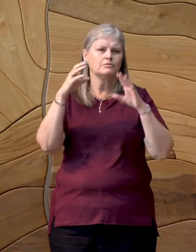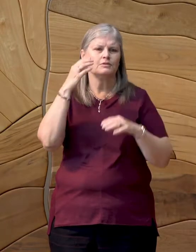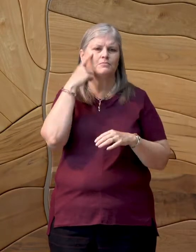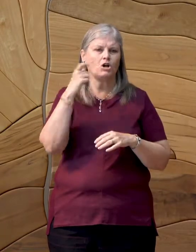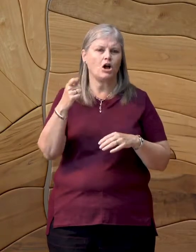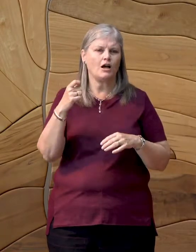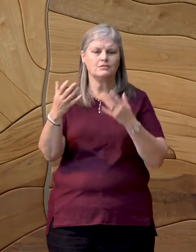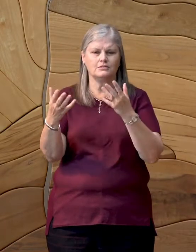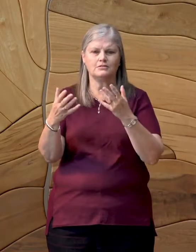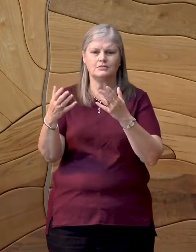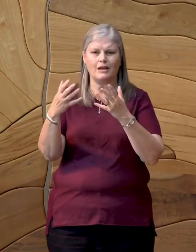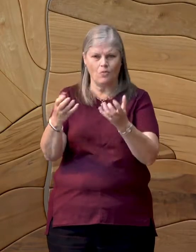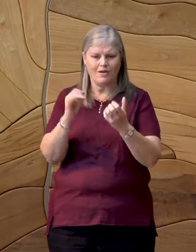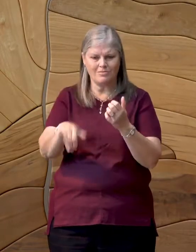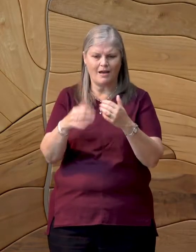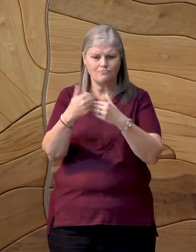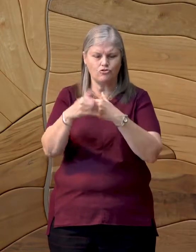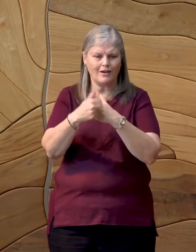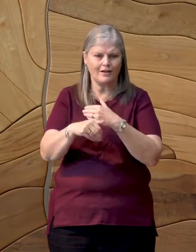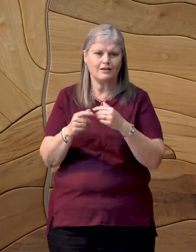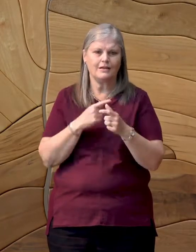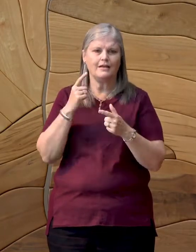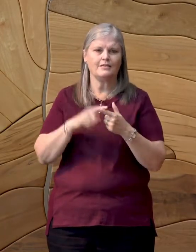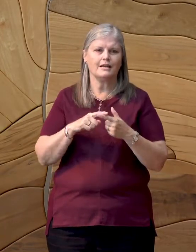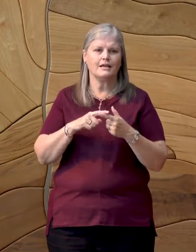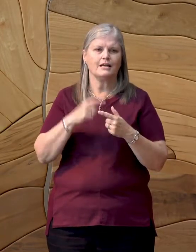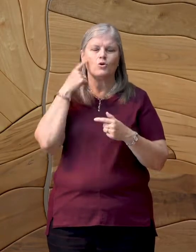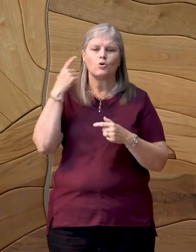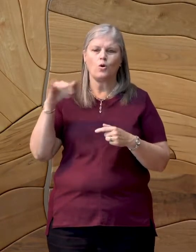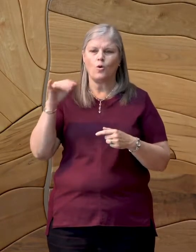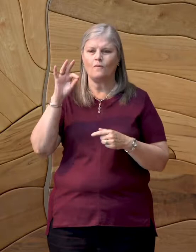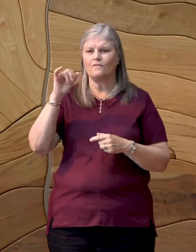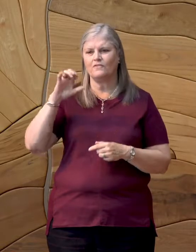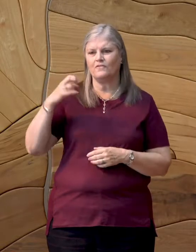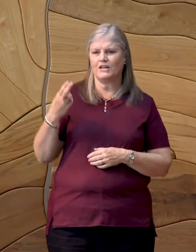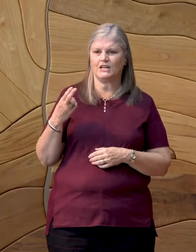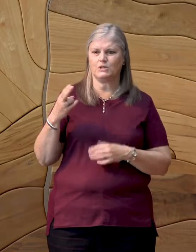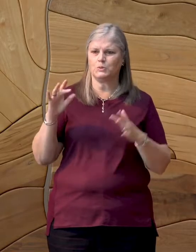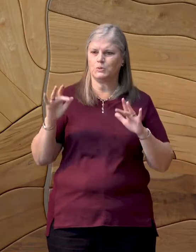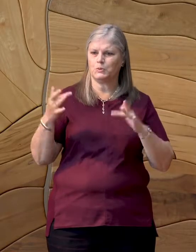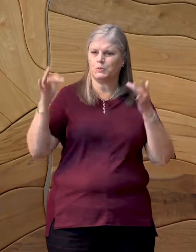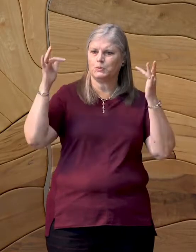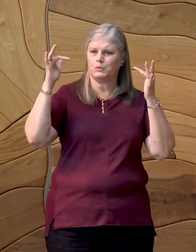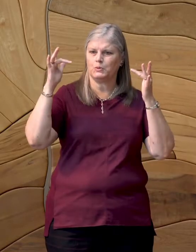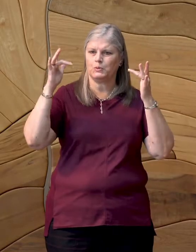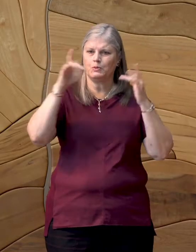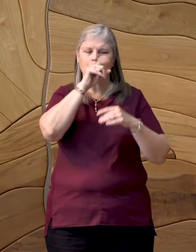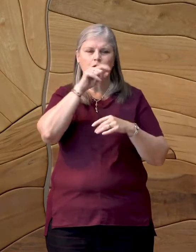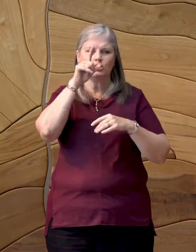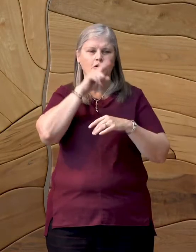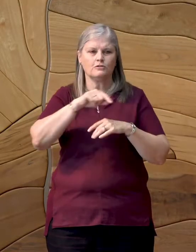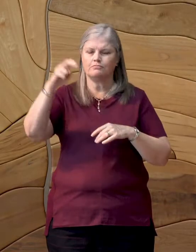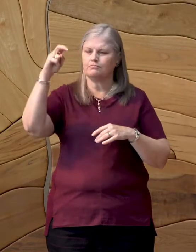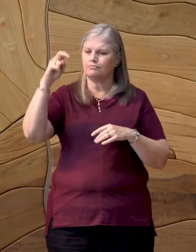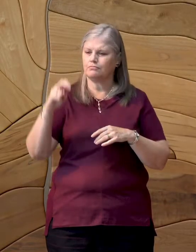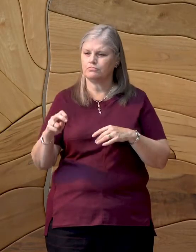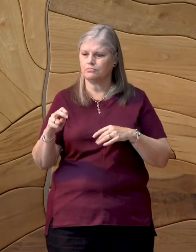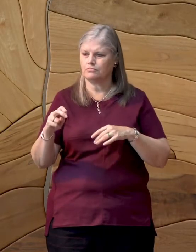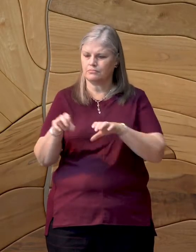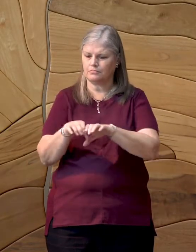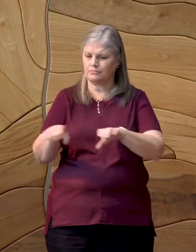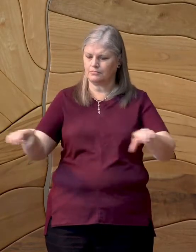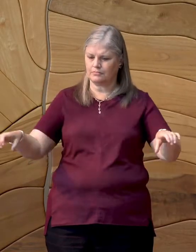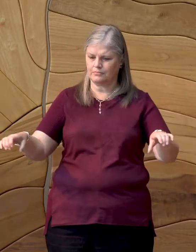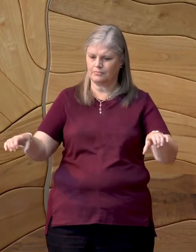rye toast. Then a goldfinch, sleek shard of sun, lands on the crossbeam